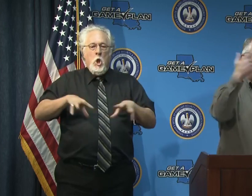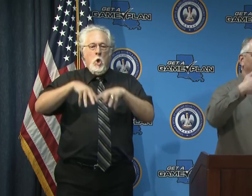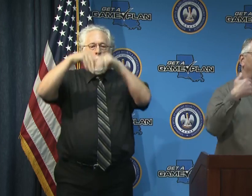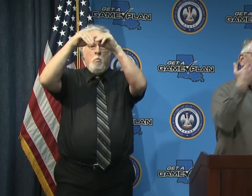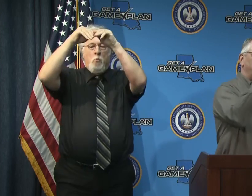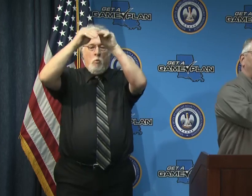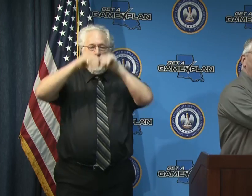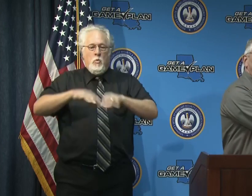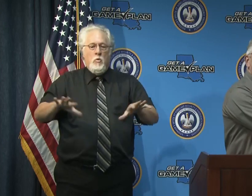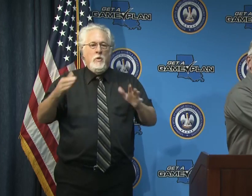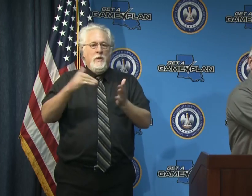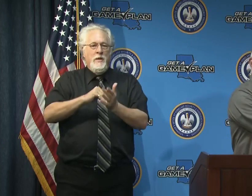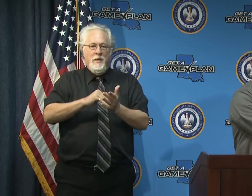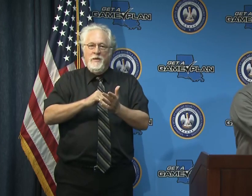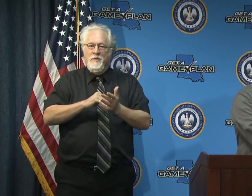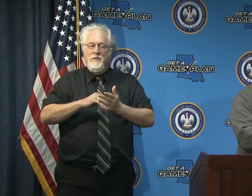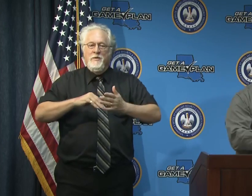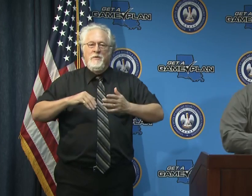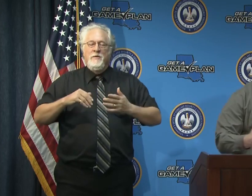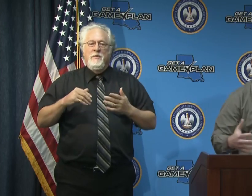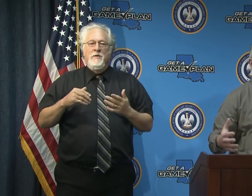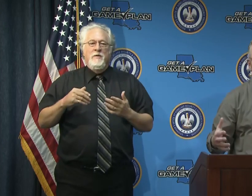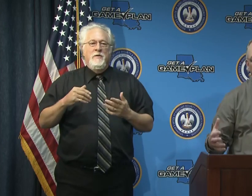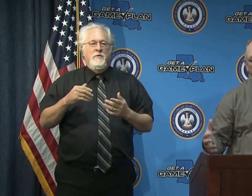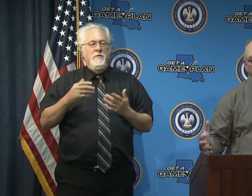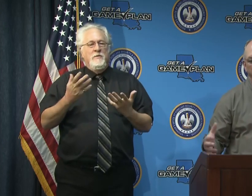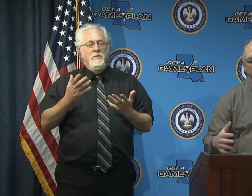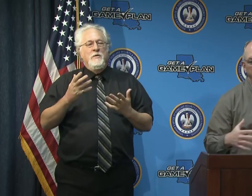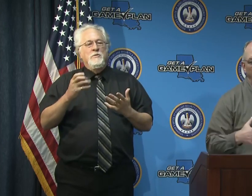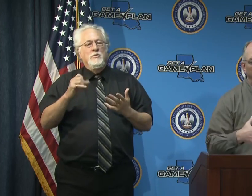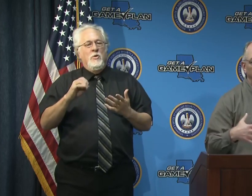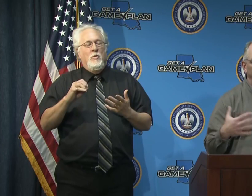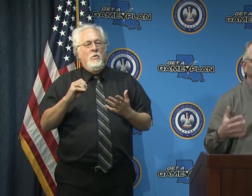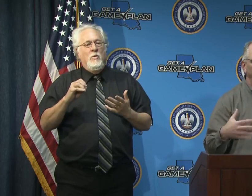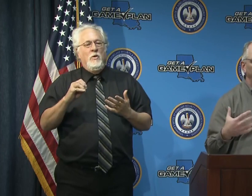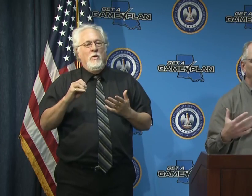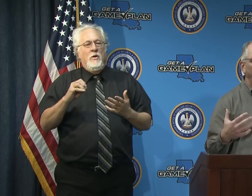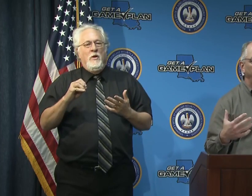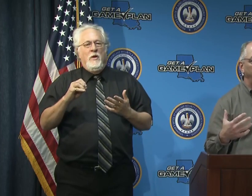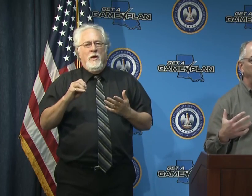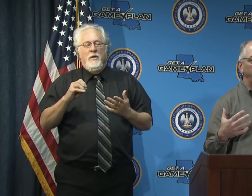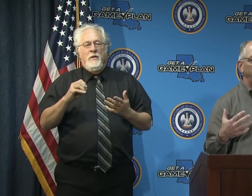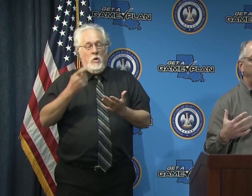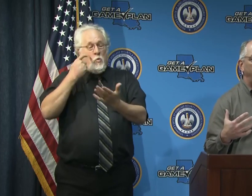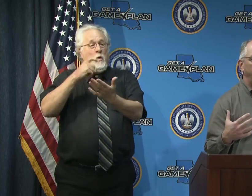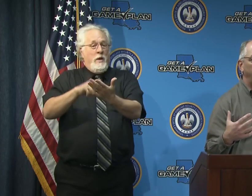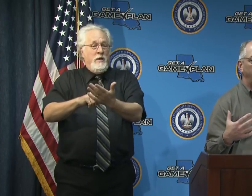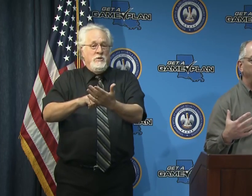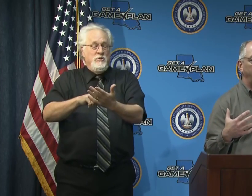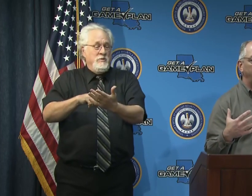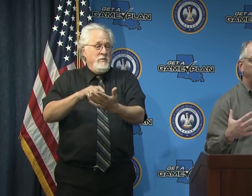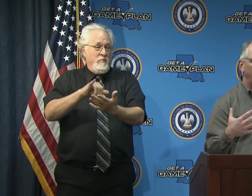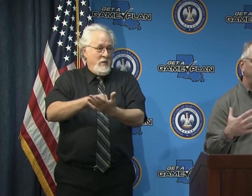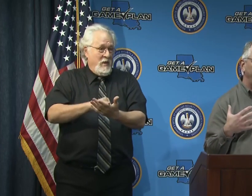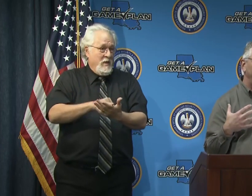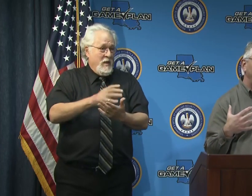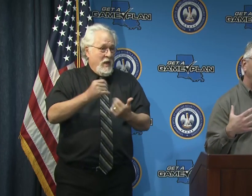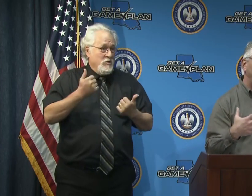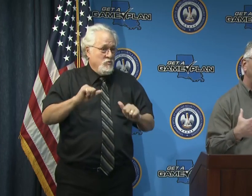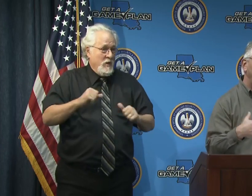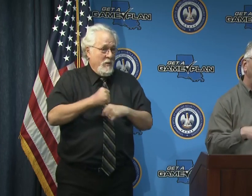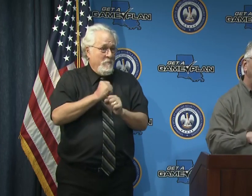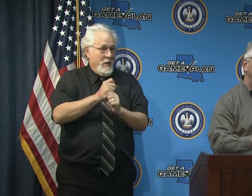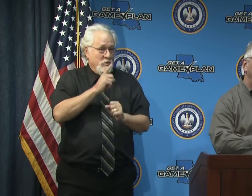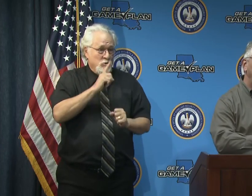virus circulates it and blows it blows it back on on other people and so it's just a recognition of that um and trying to